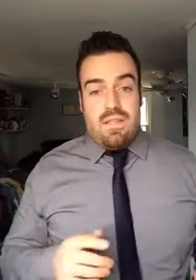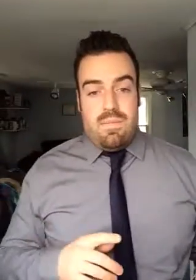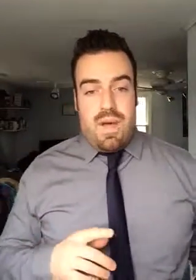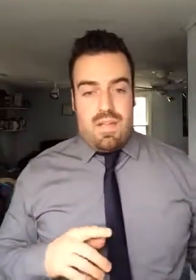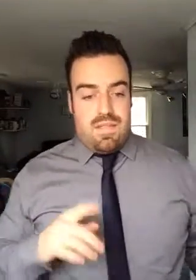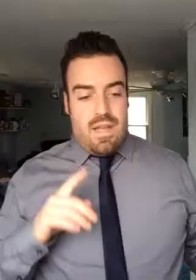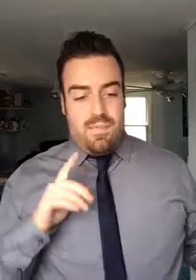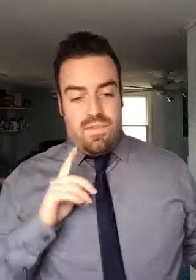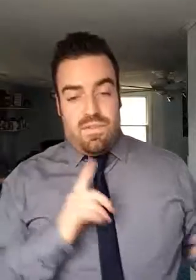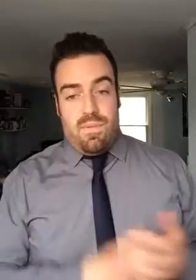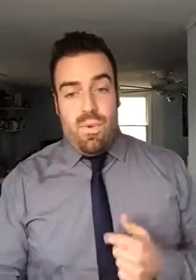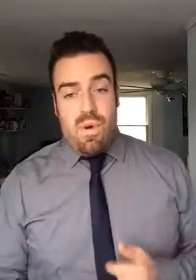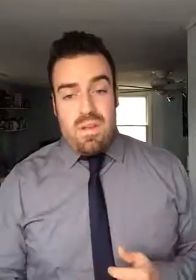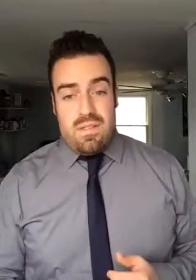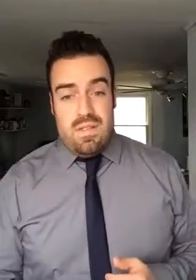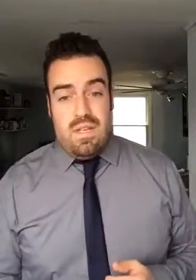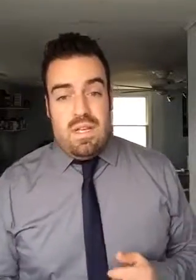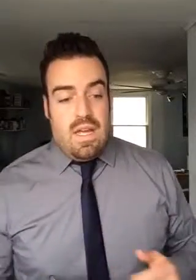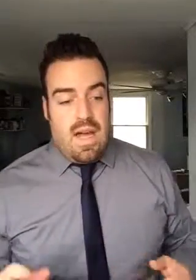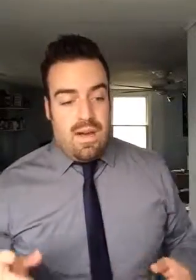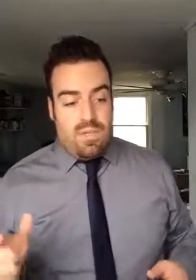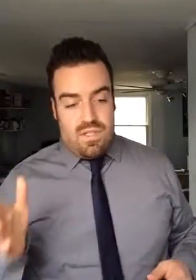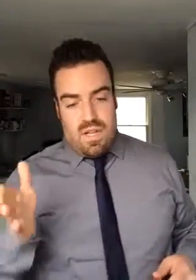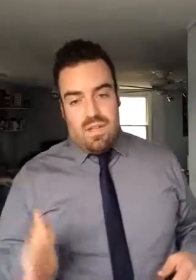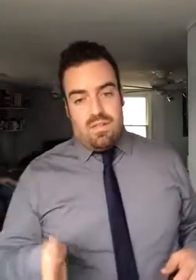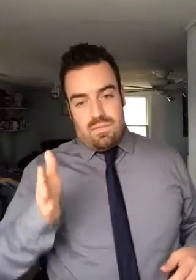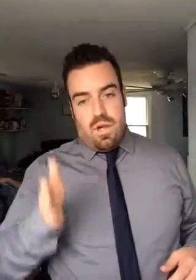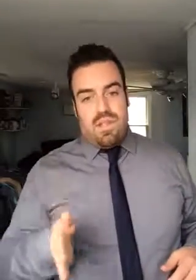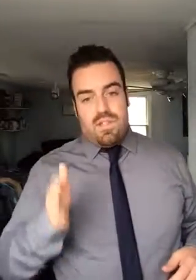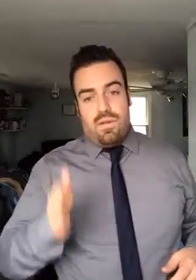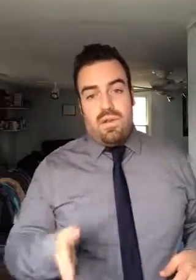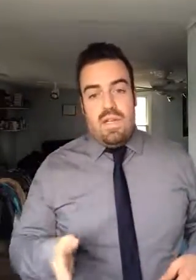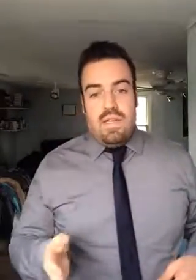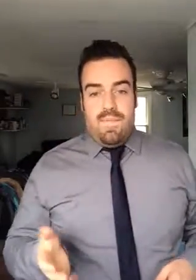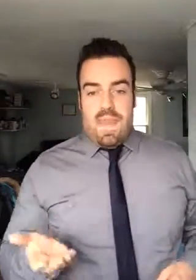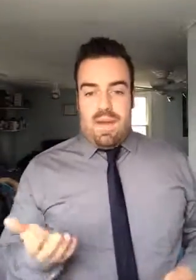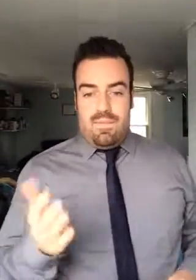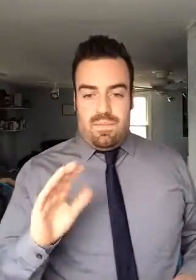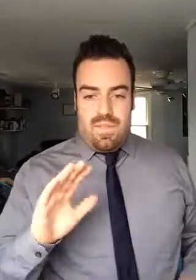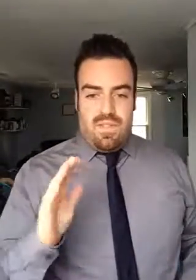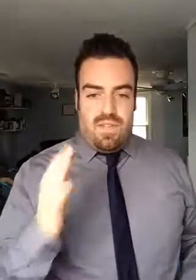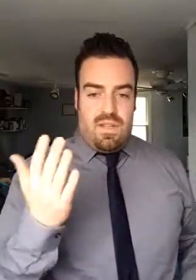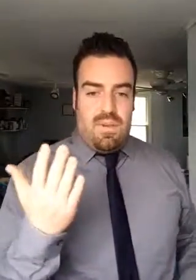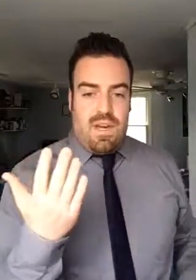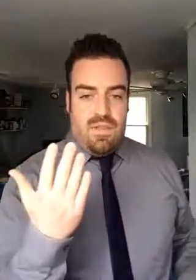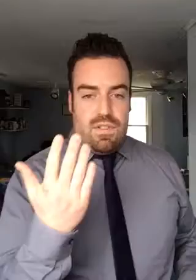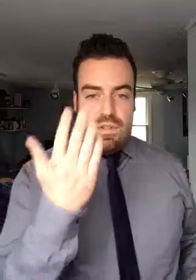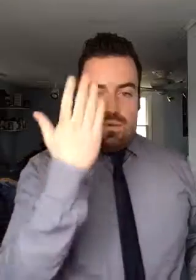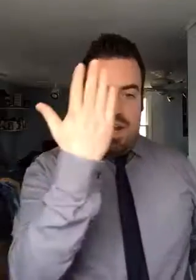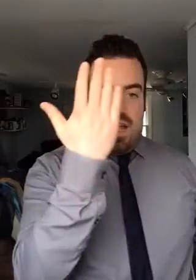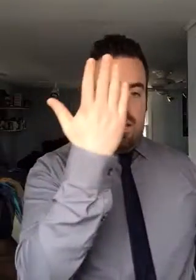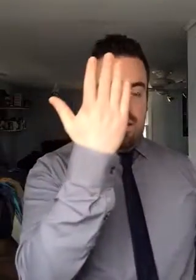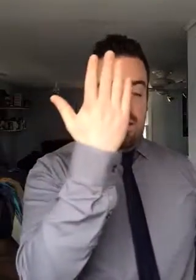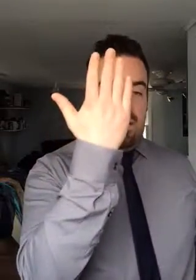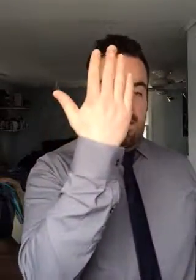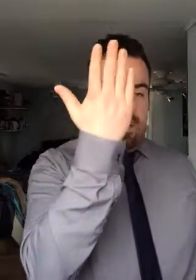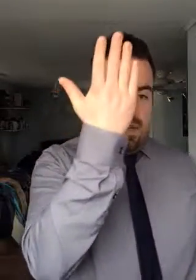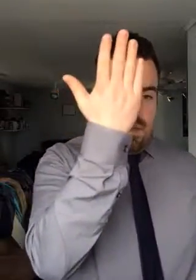is the biceps femoris. Which is kind of all on its own. I guess if think about it, if you took your right hand and put it